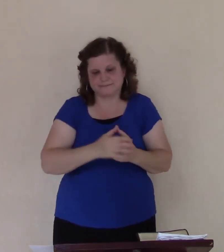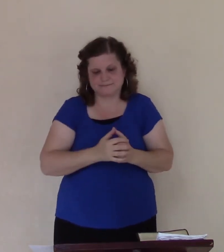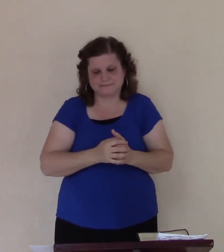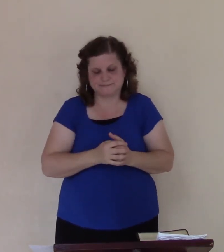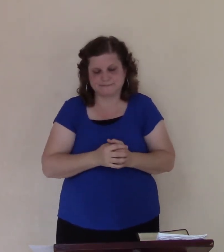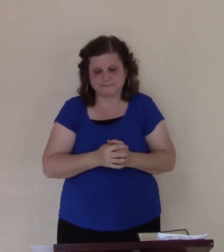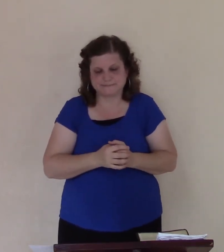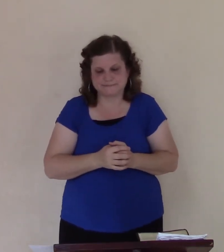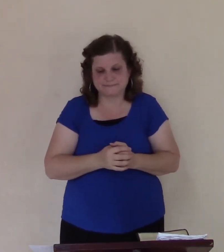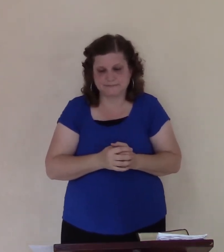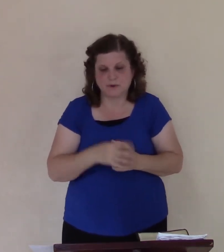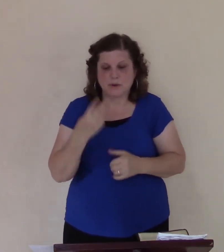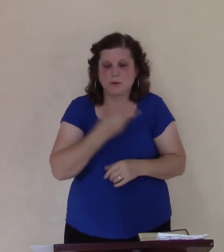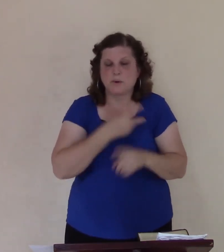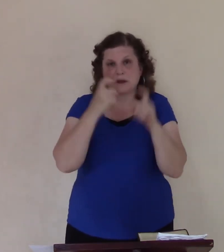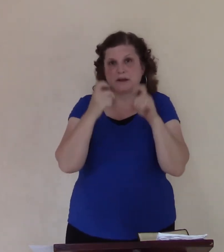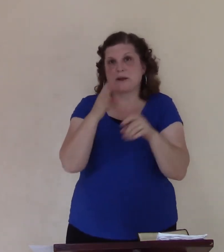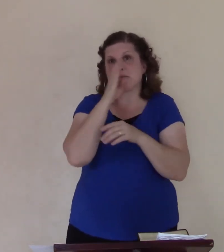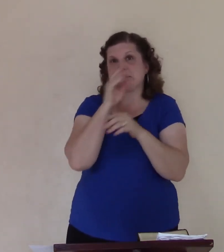They have to be careful, not to be in that position.